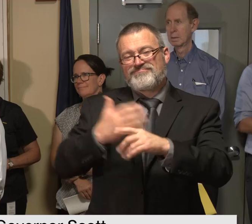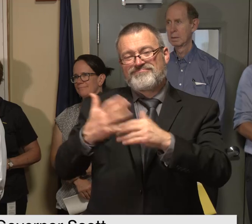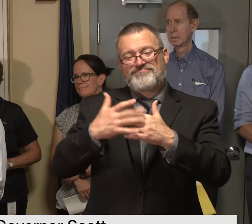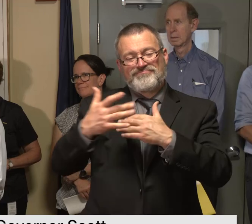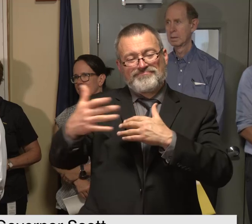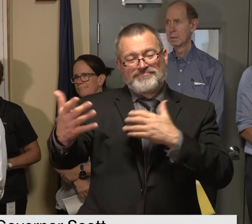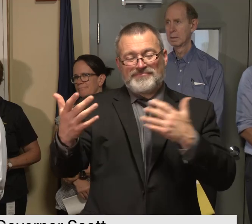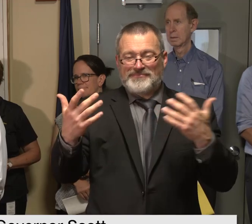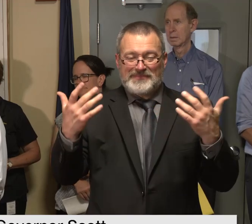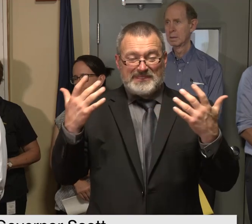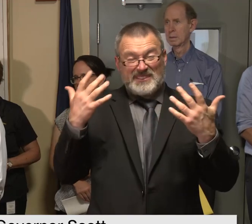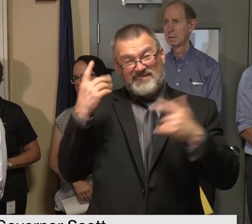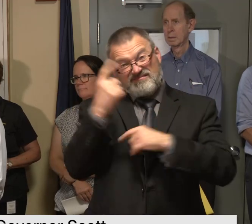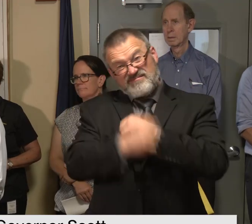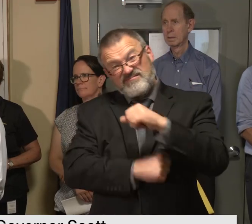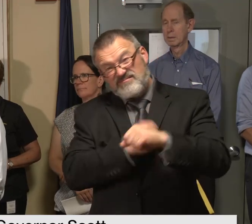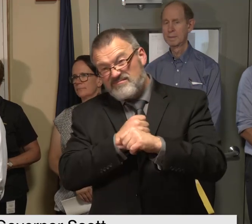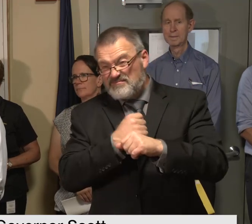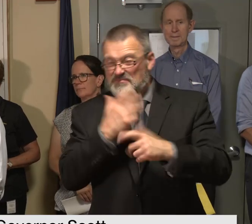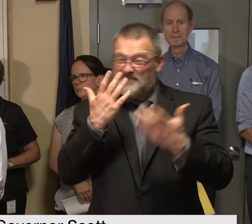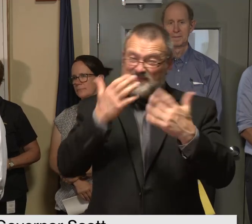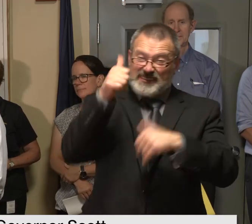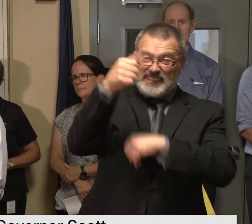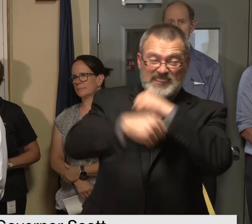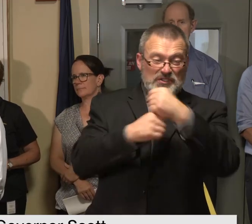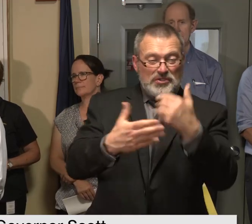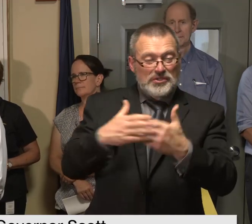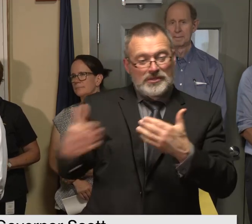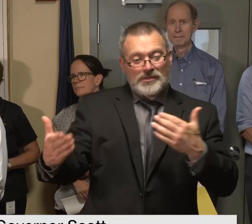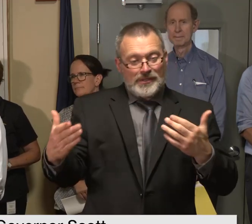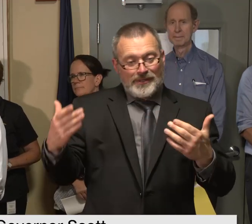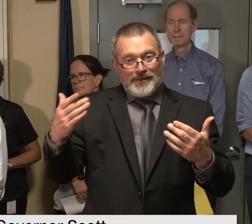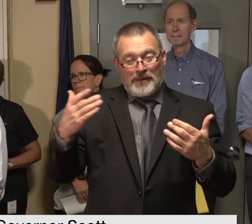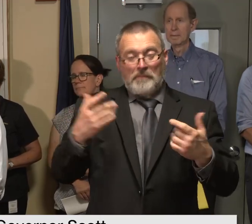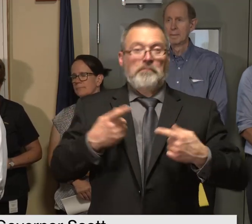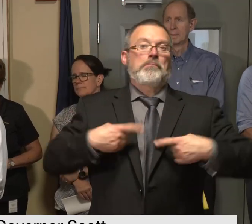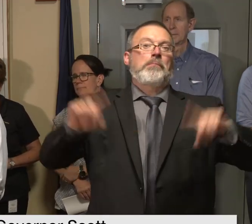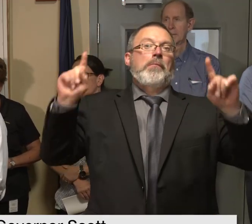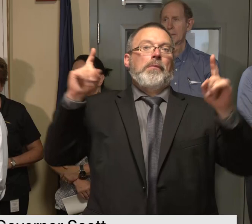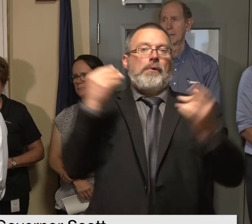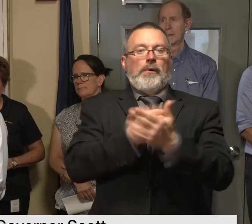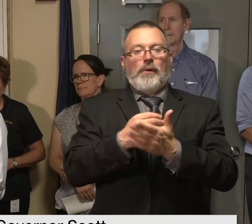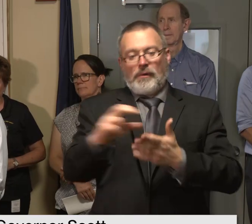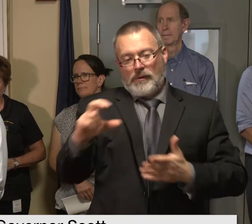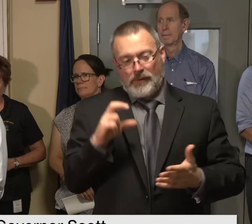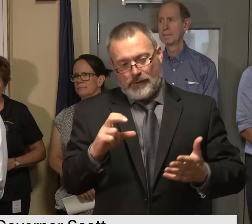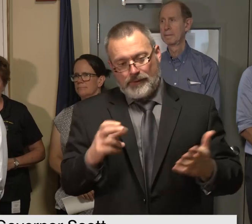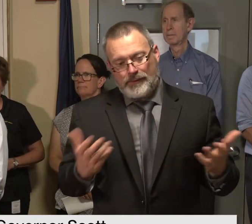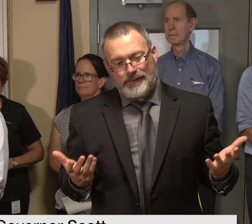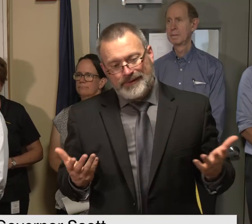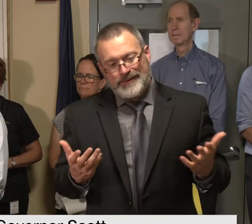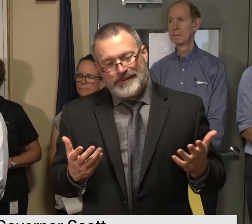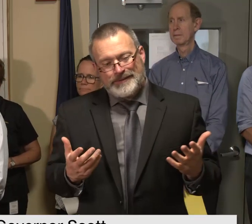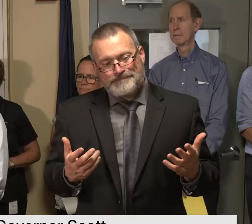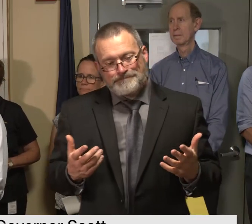probably decades before we'll see any anything back but but they're probably more confident than i am